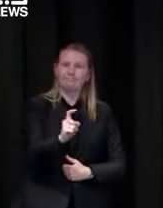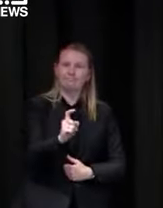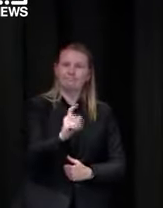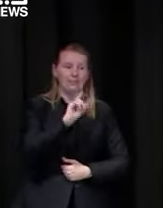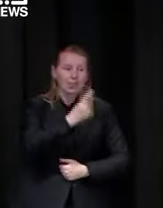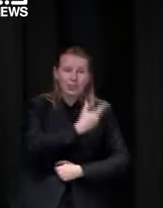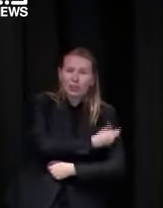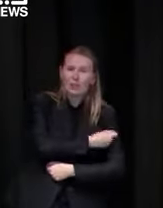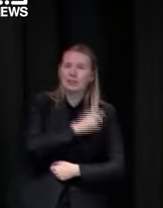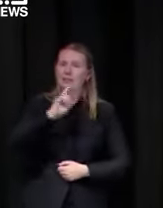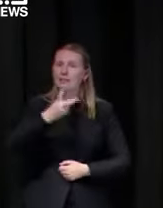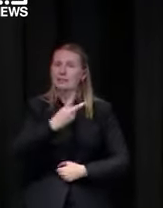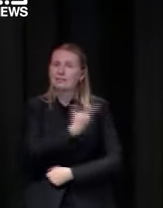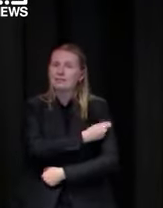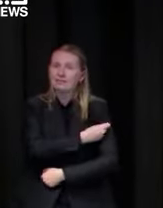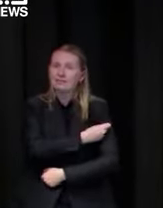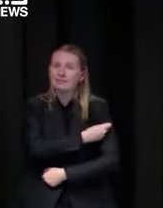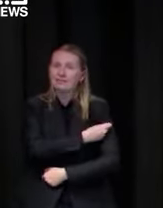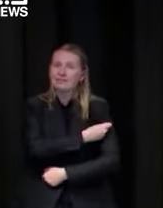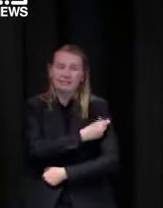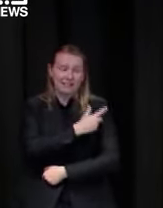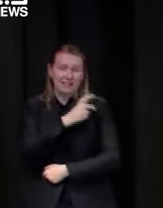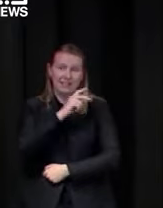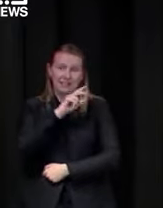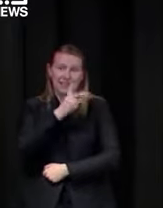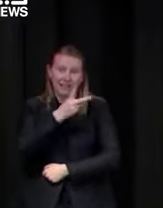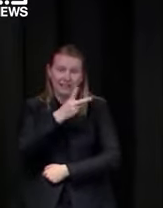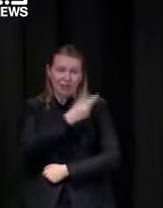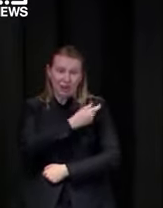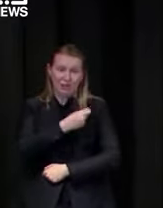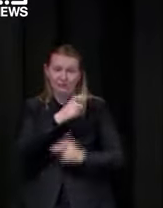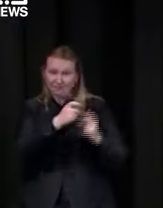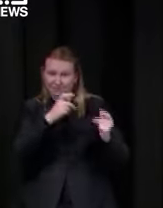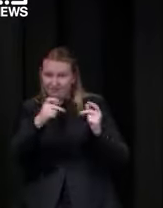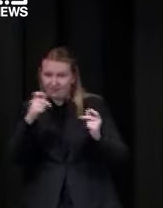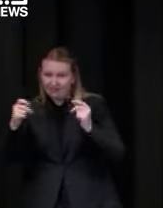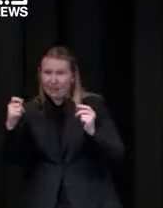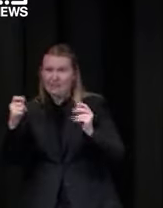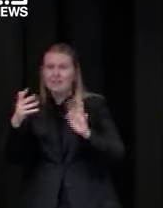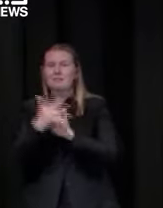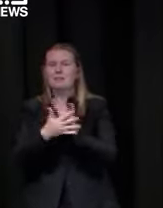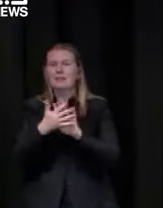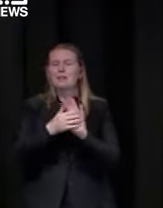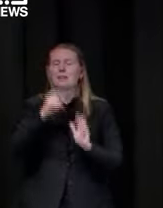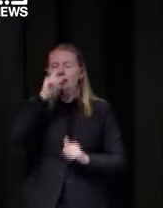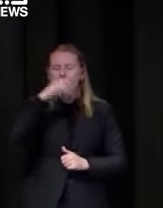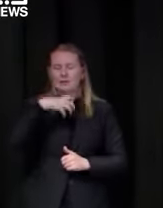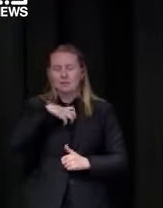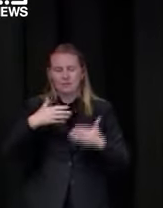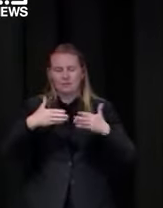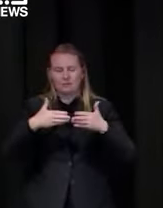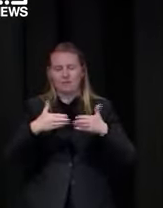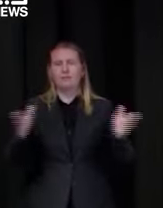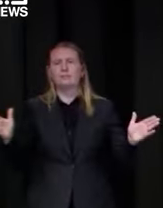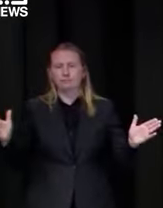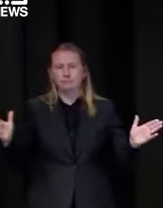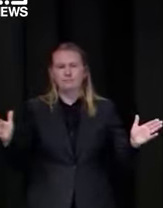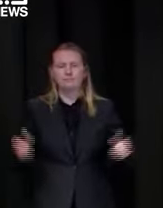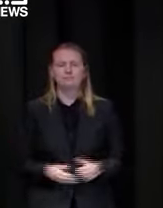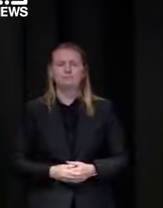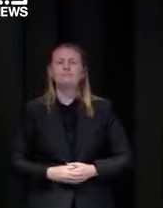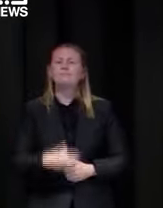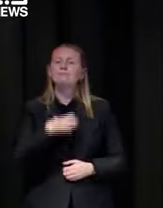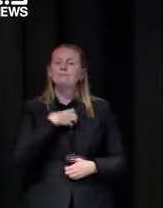and then we will be free we will be beyond this and that is very very important all of us are happy to take any questions you have